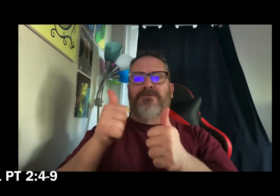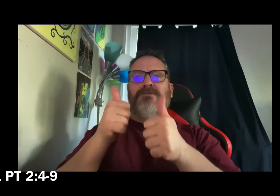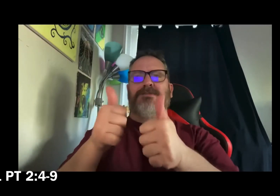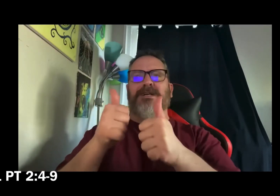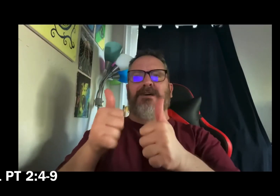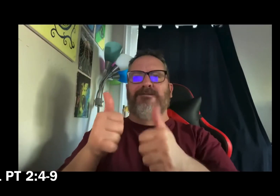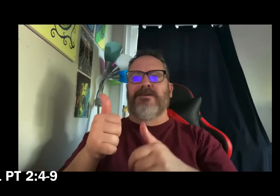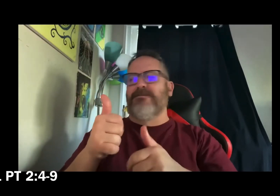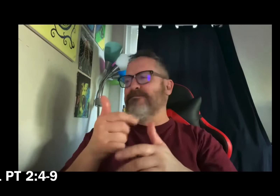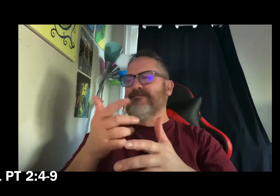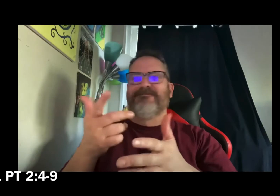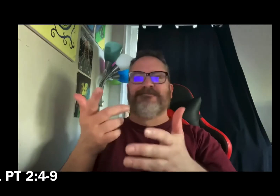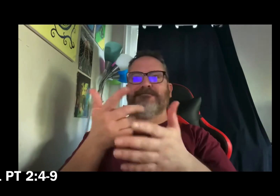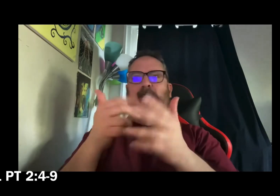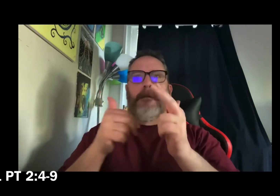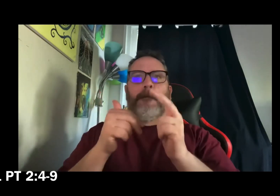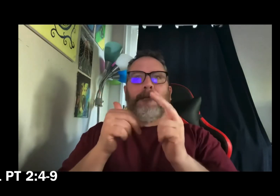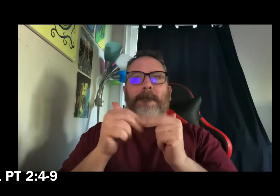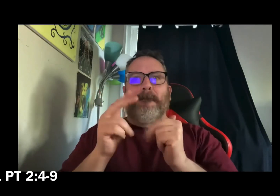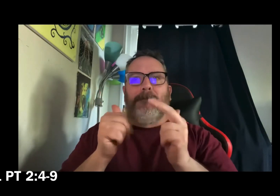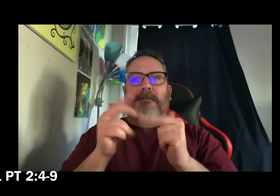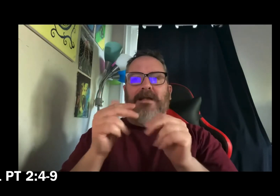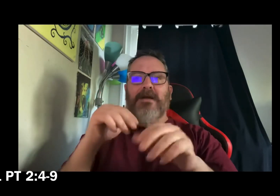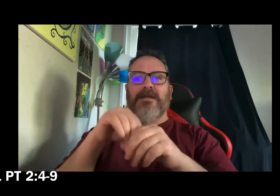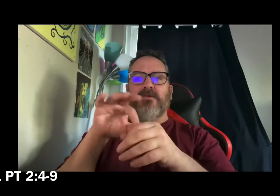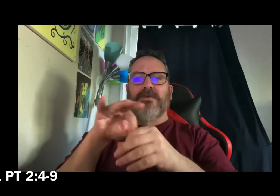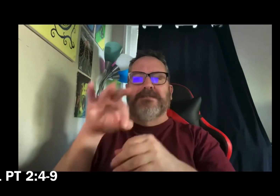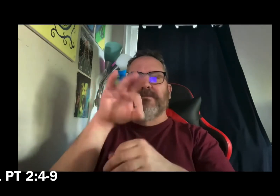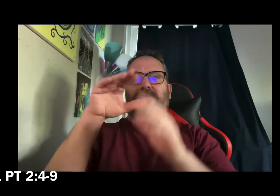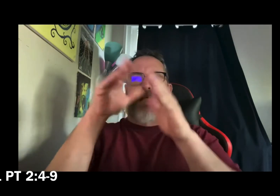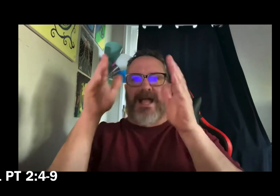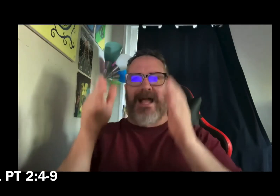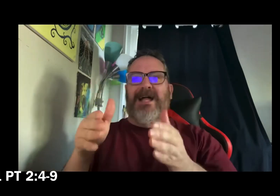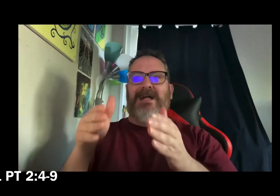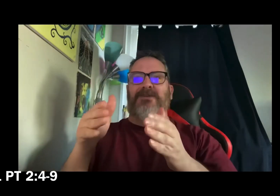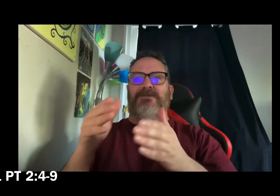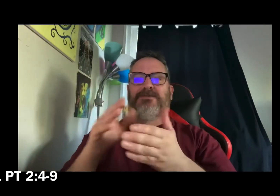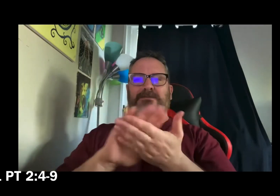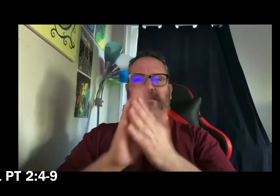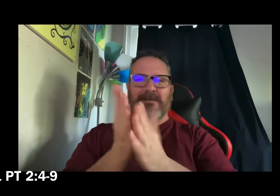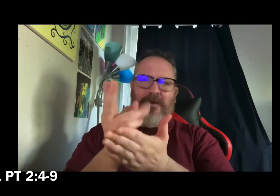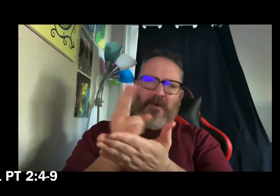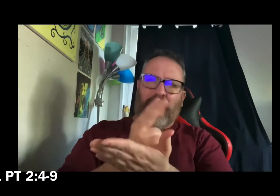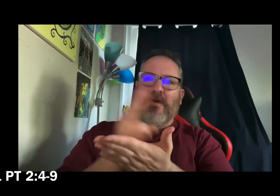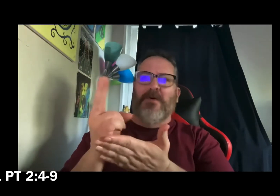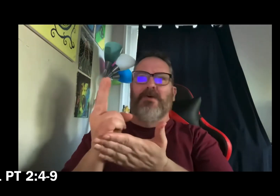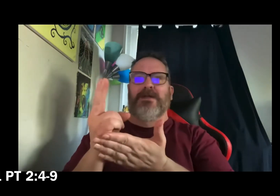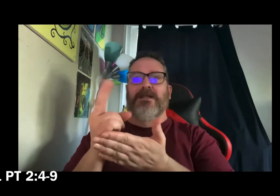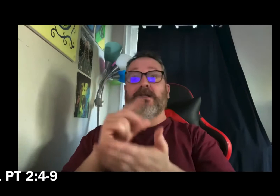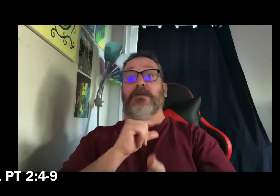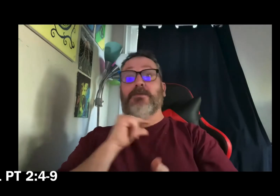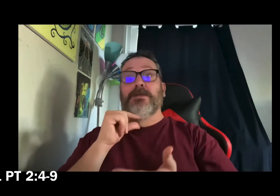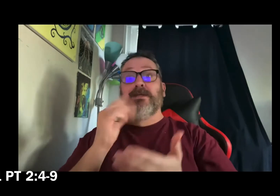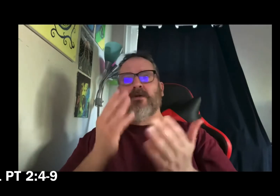let yourselves be built into a spiritual house to be a holy